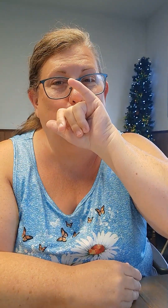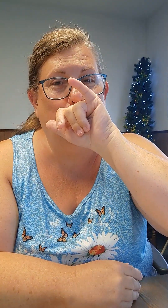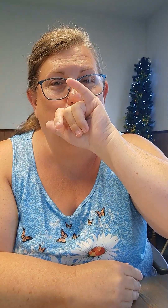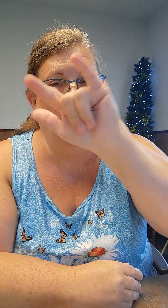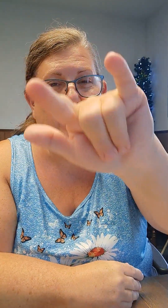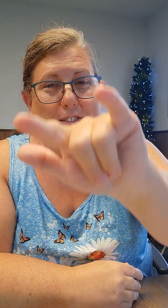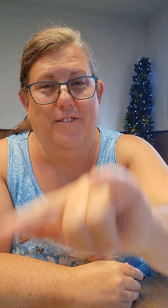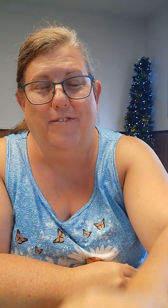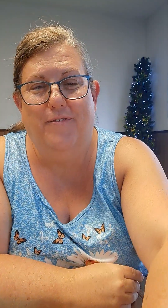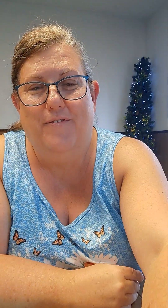Yeah. Thank